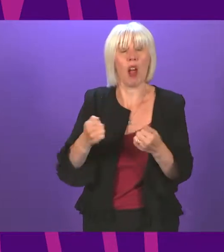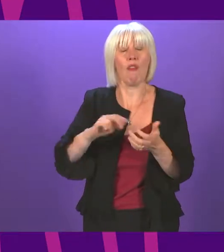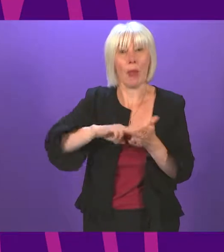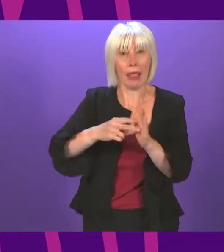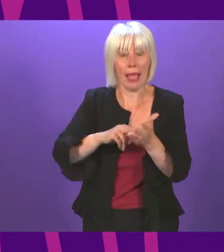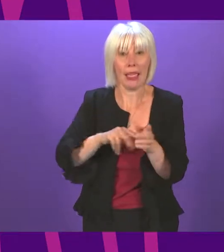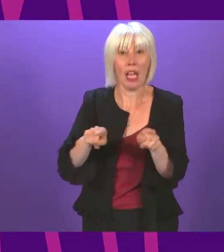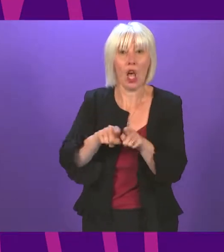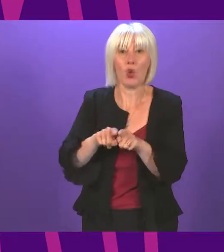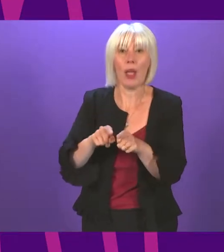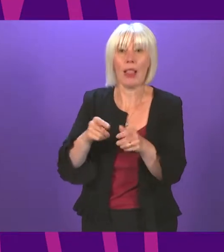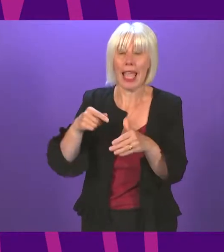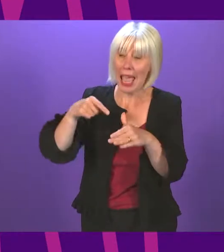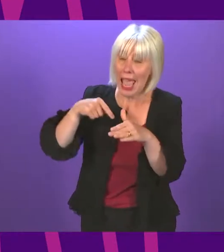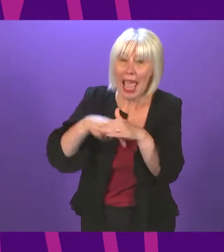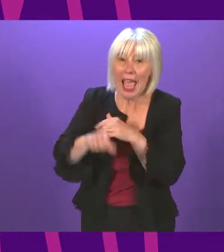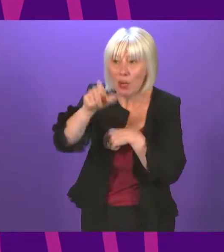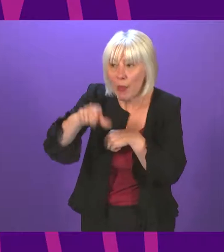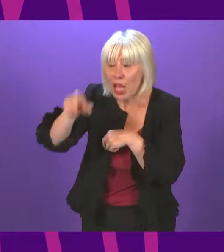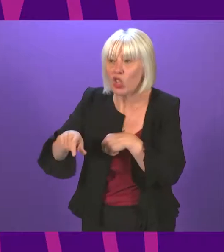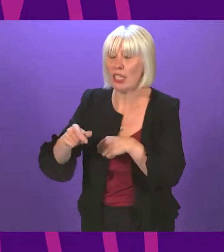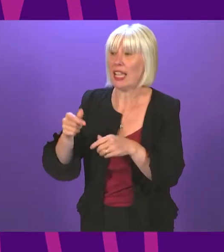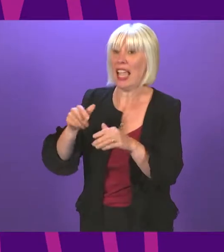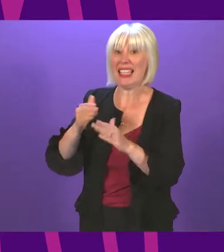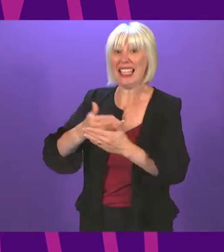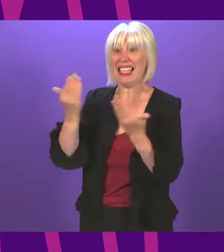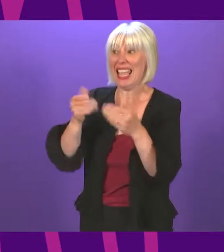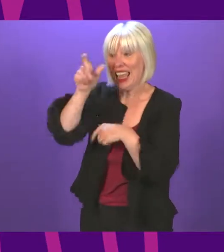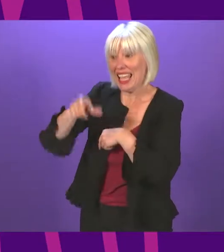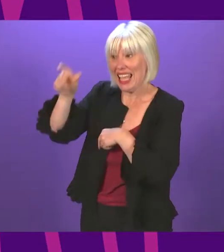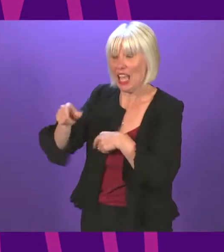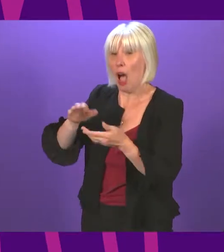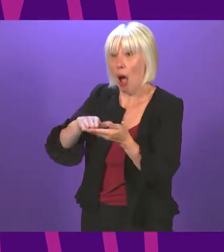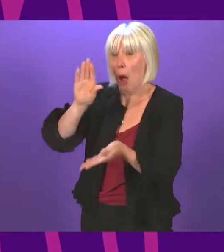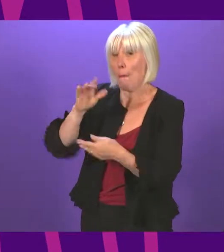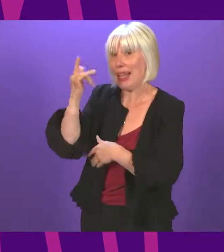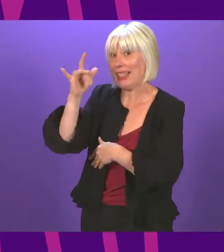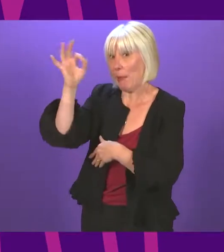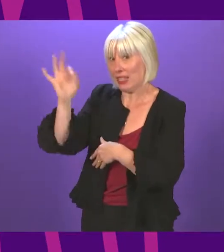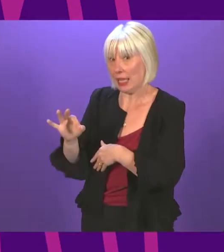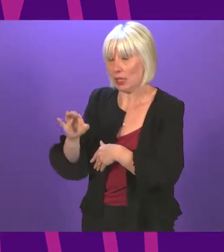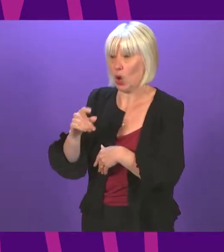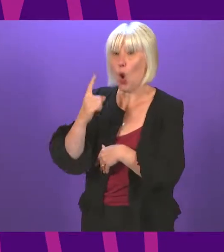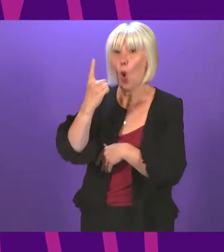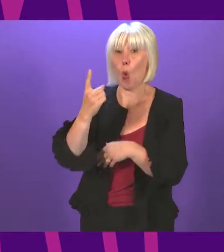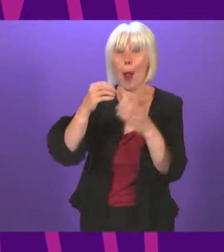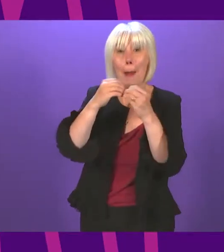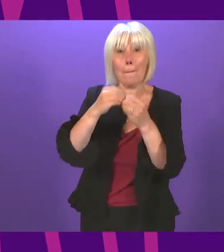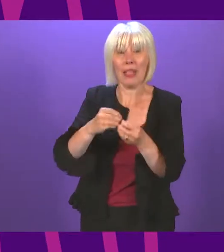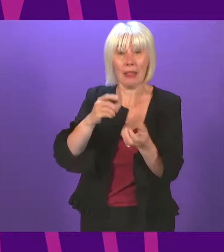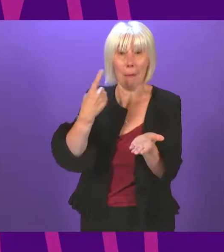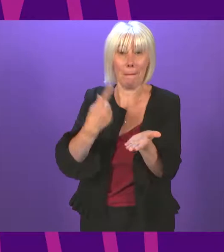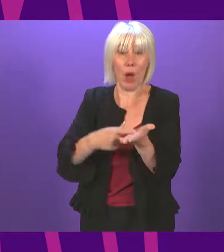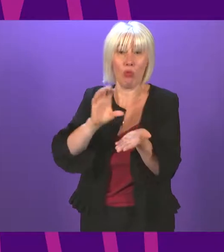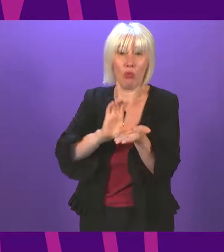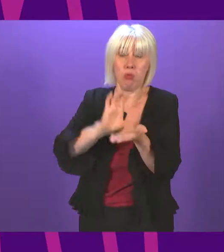inpatient, day case and outpatient activity by 10 per cent. The plan is backed by over £1 billion of additional investment